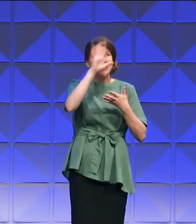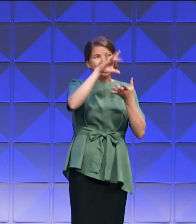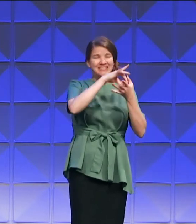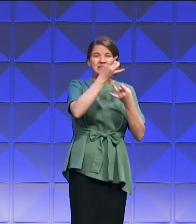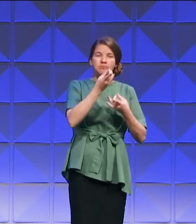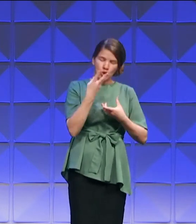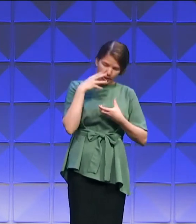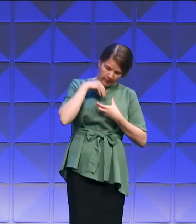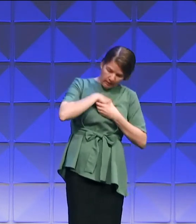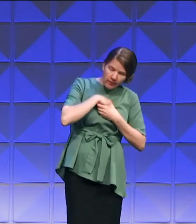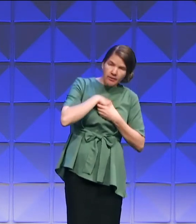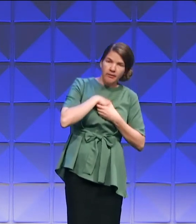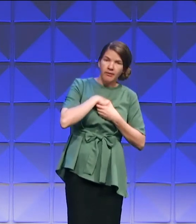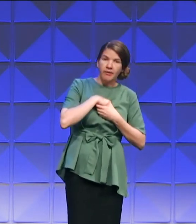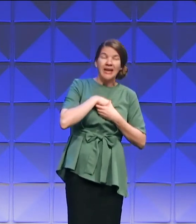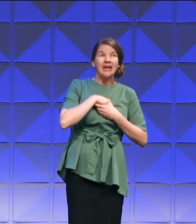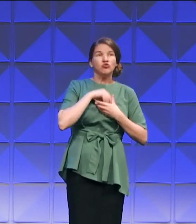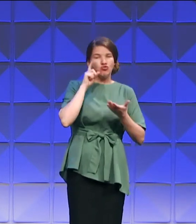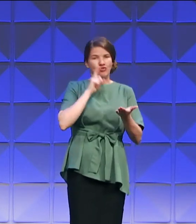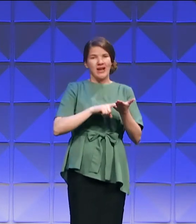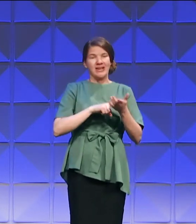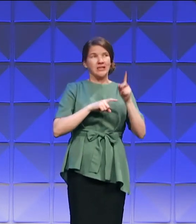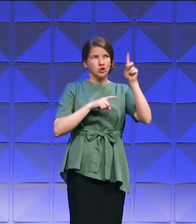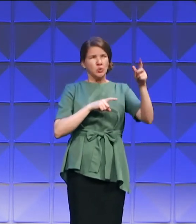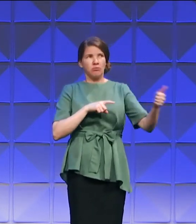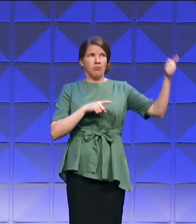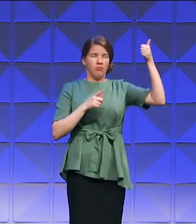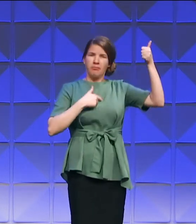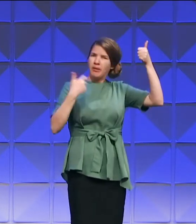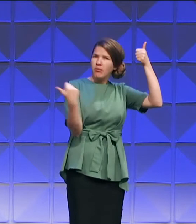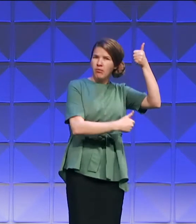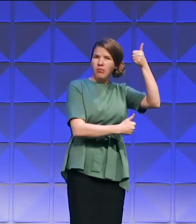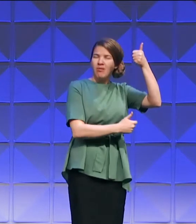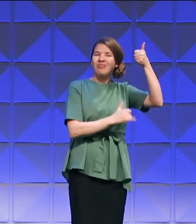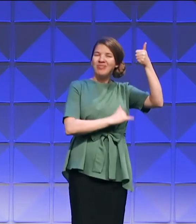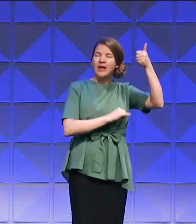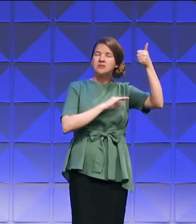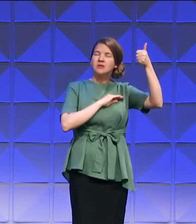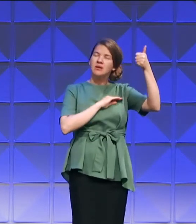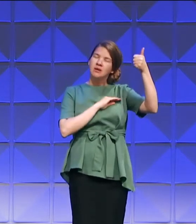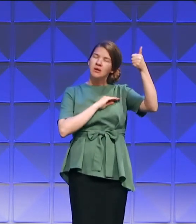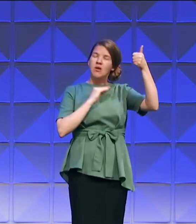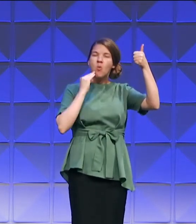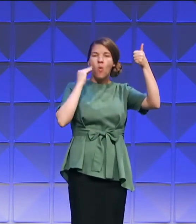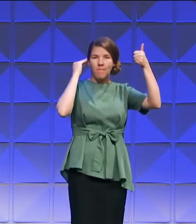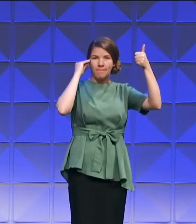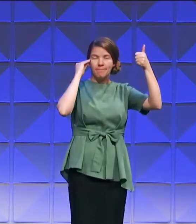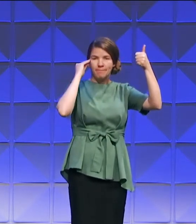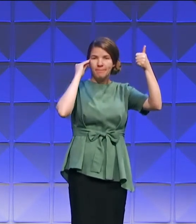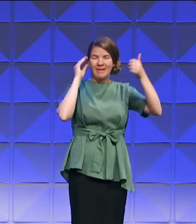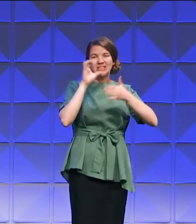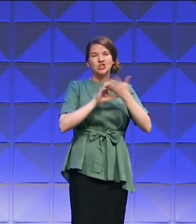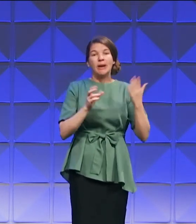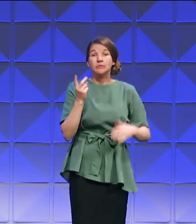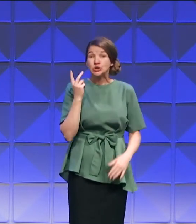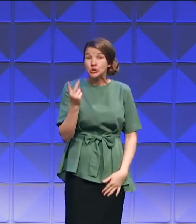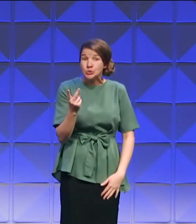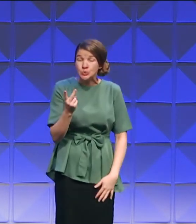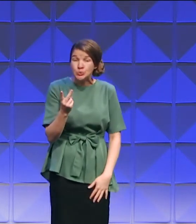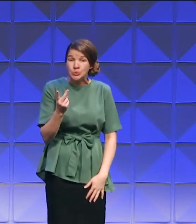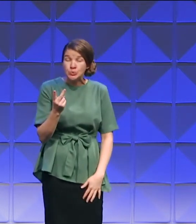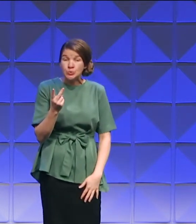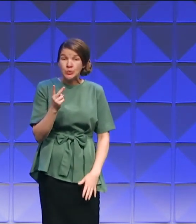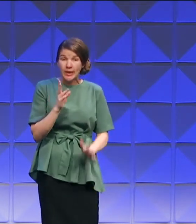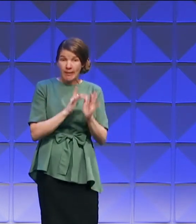to his authority in our lives. That's what home is. In Acts chapter 2, whenever the Bible